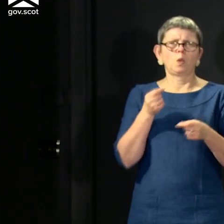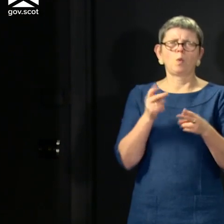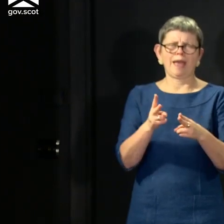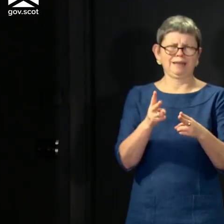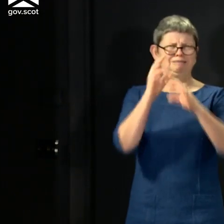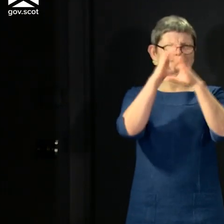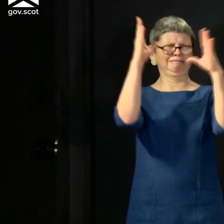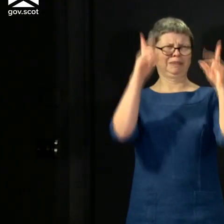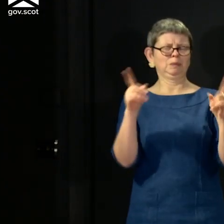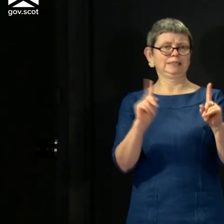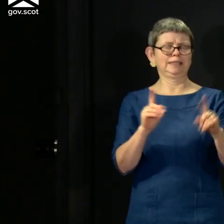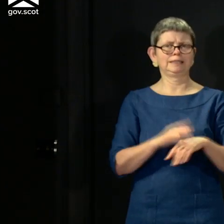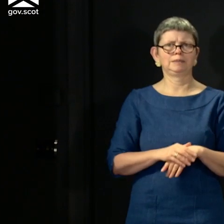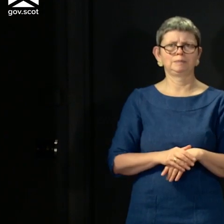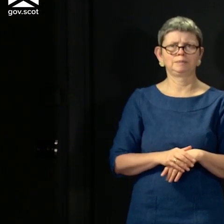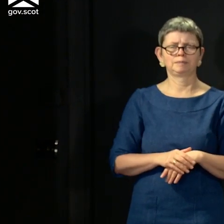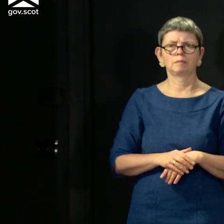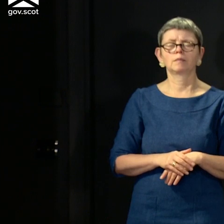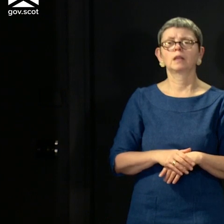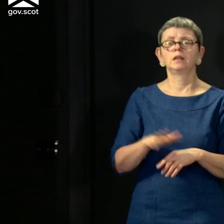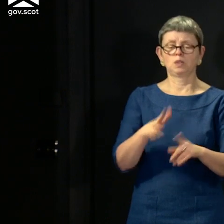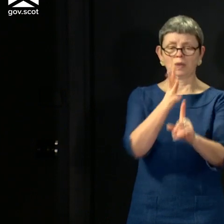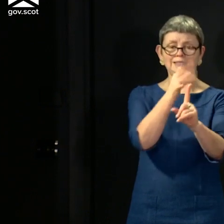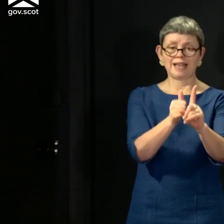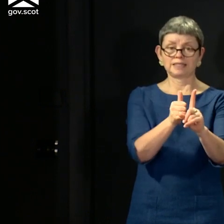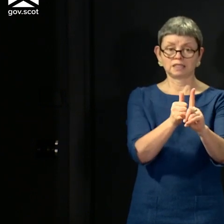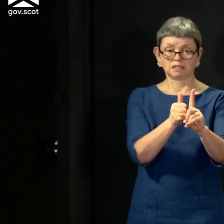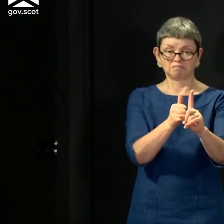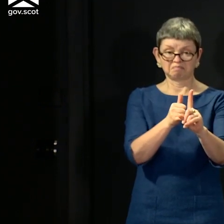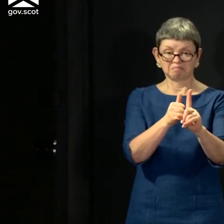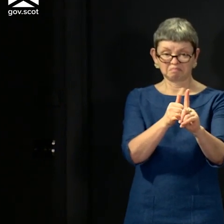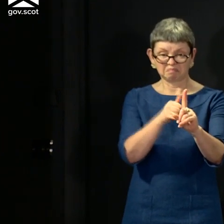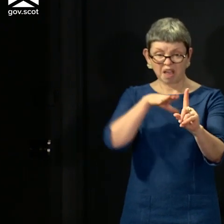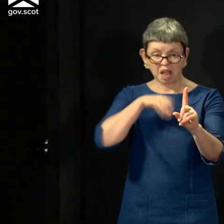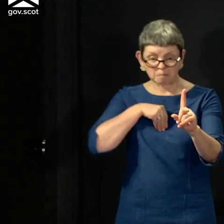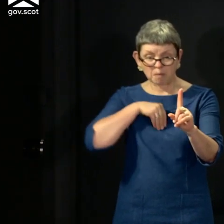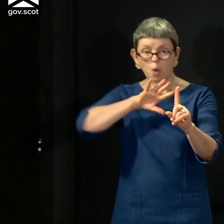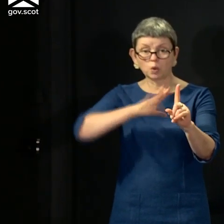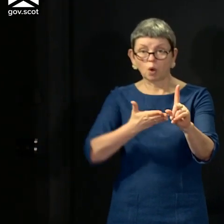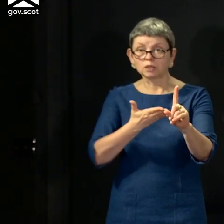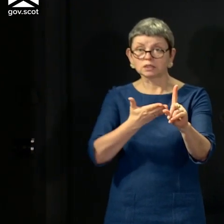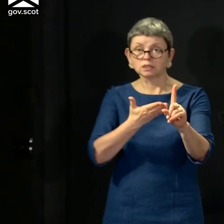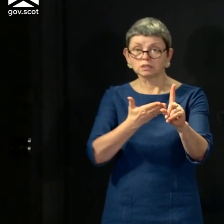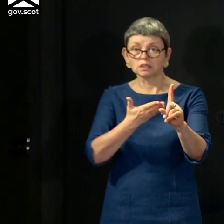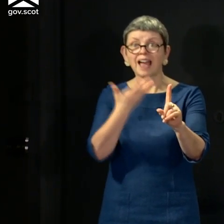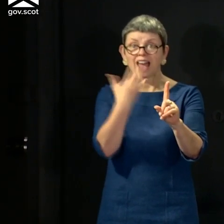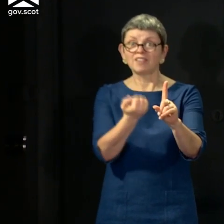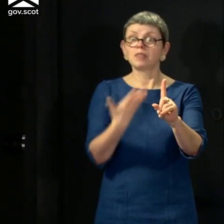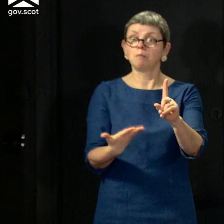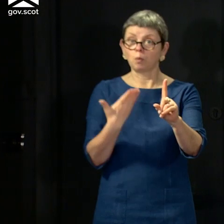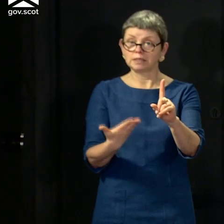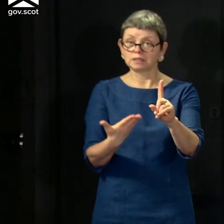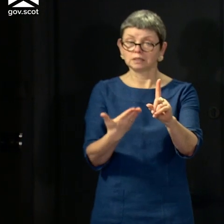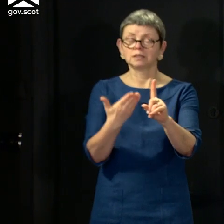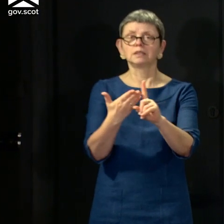is tests to diagnose whether somebody has the virus in the here and now. That's really important for obvious reasons.